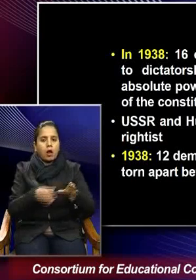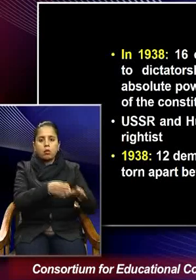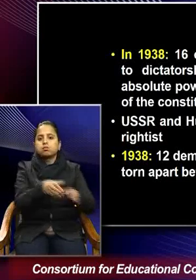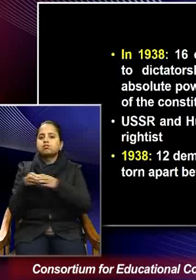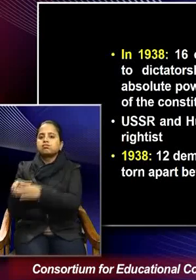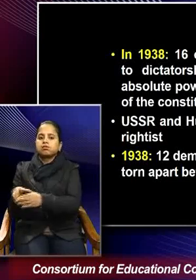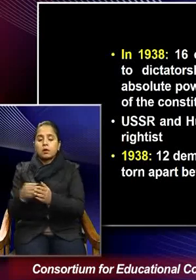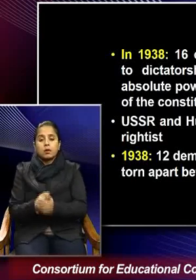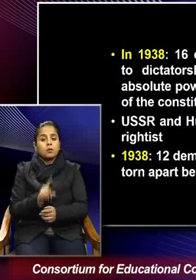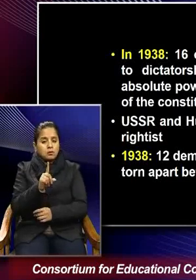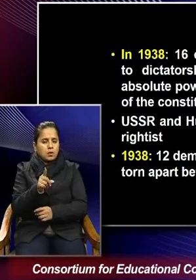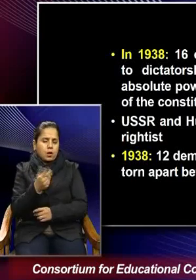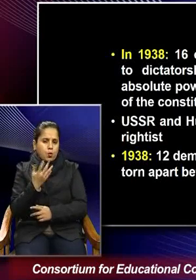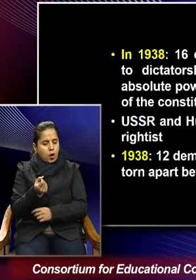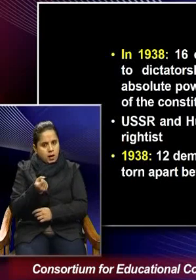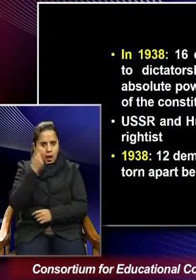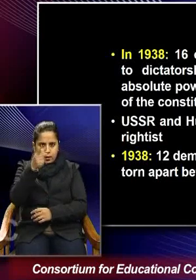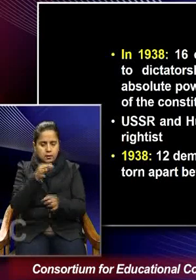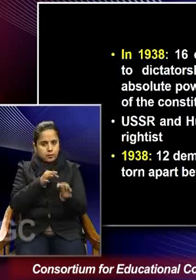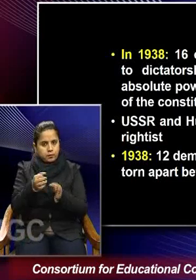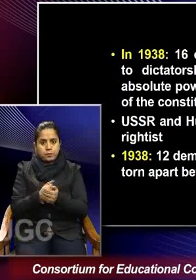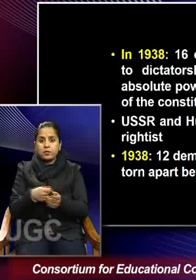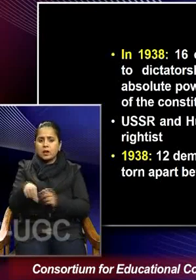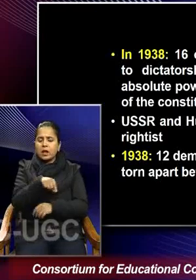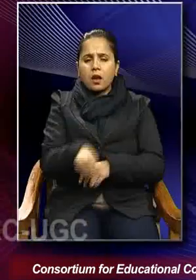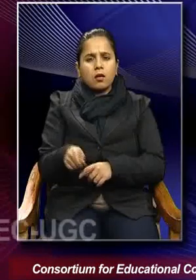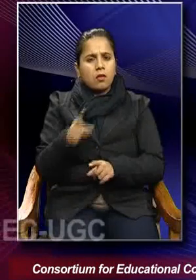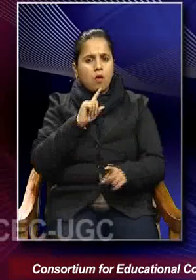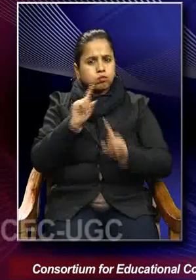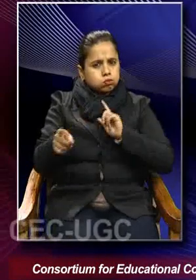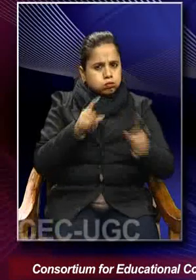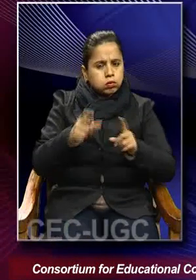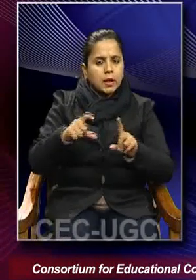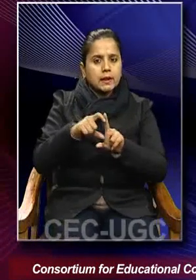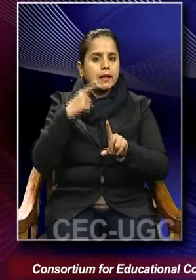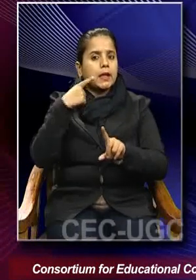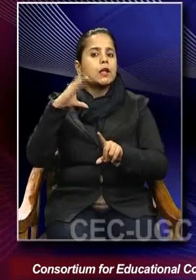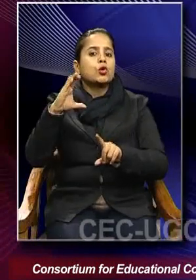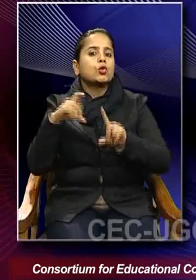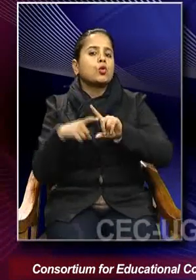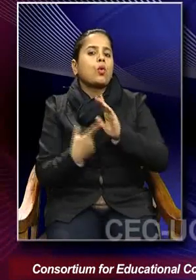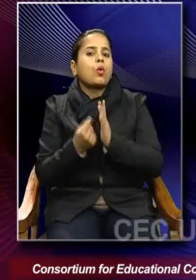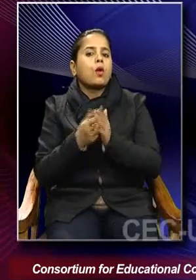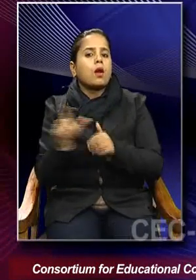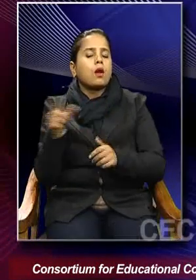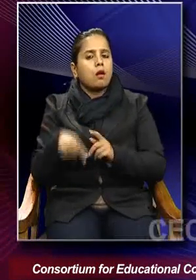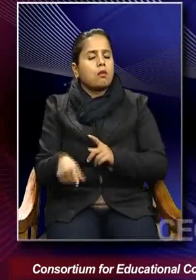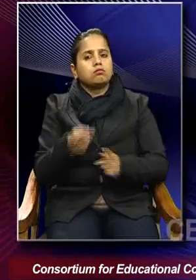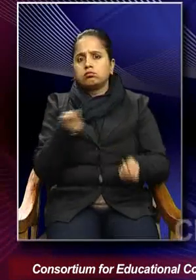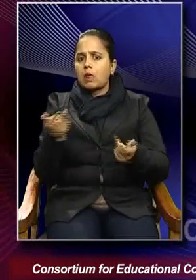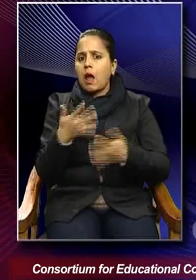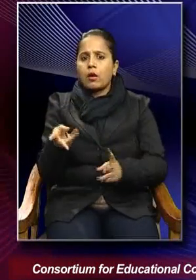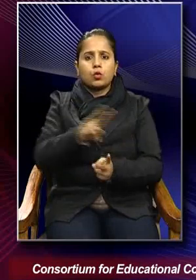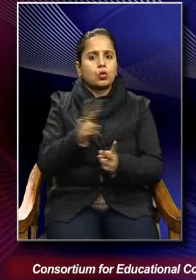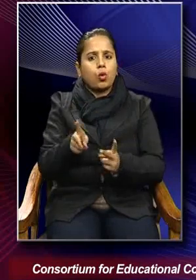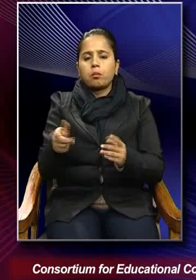and, and, and understand, when we say dictatorial regimes, it cuts across, uh, either of the